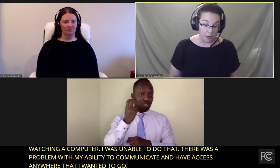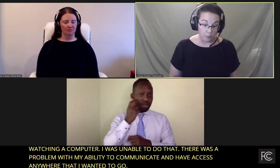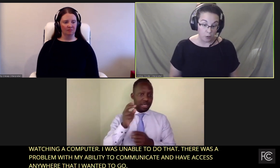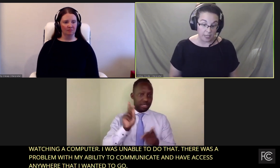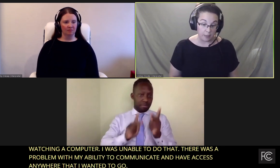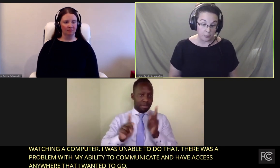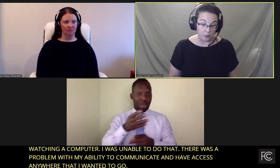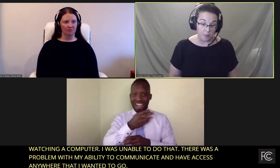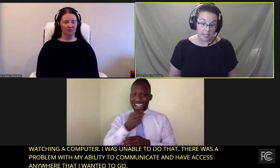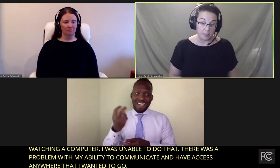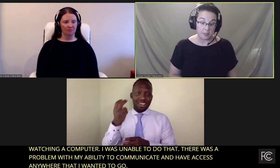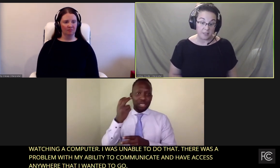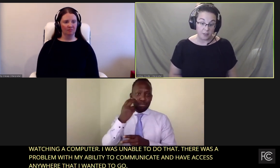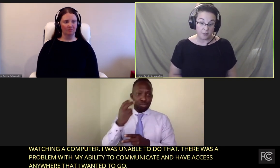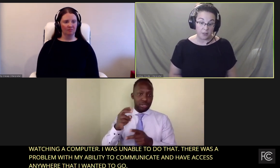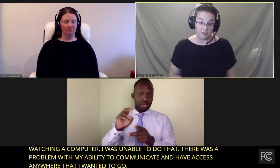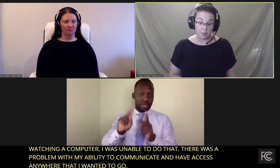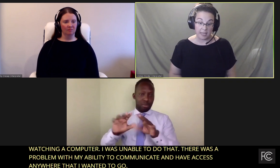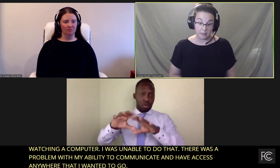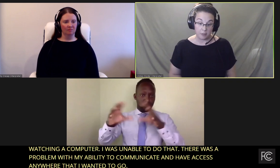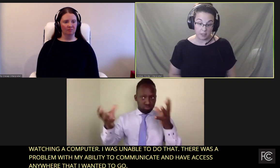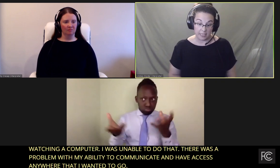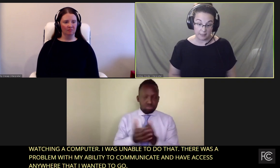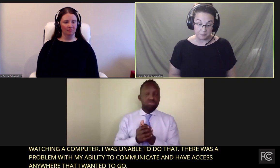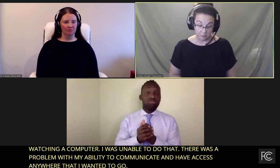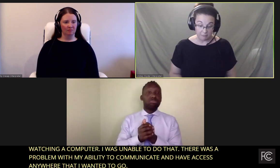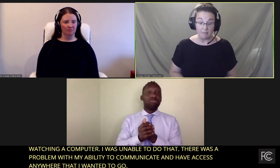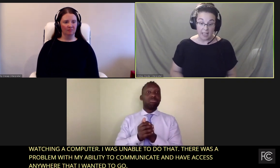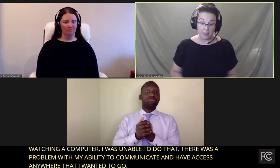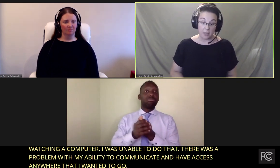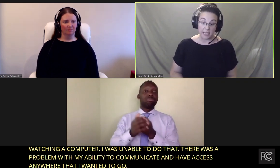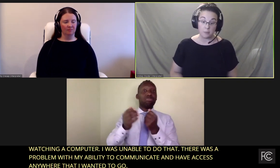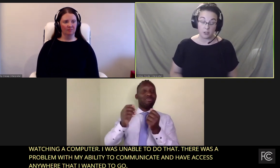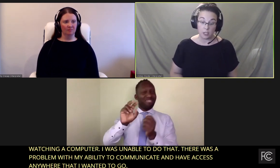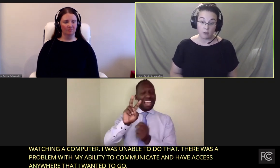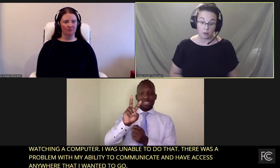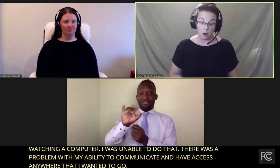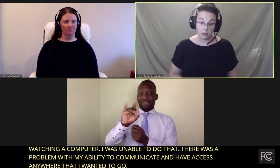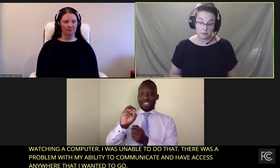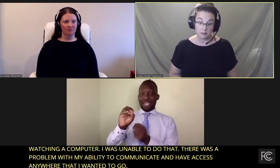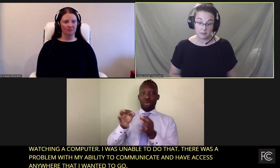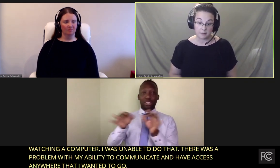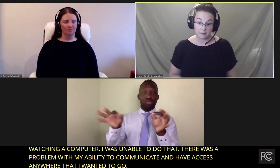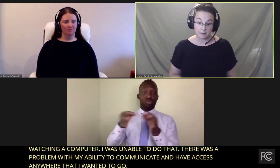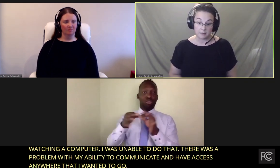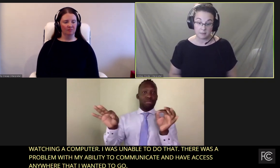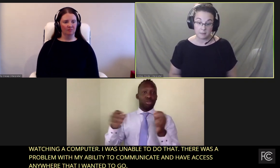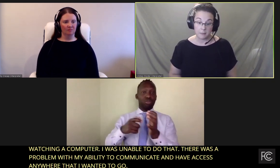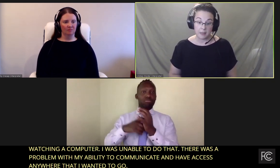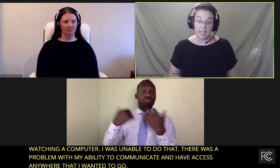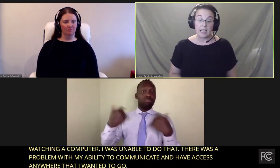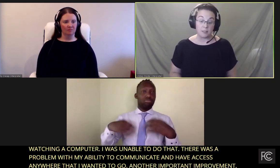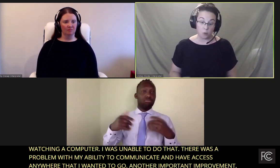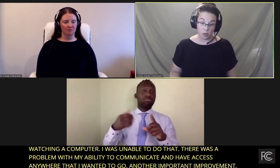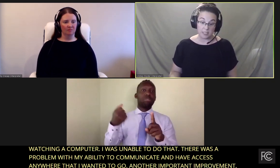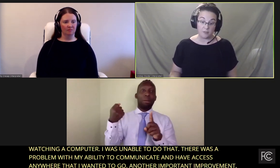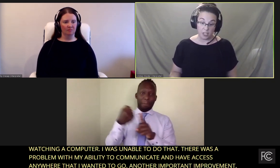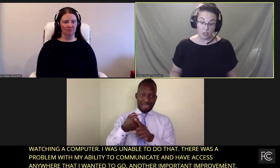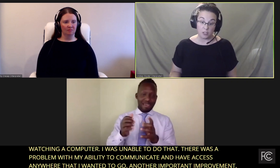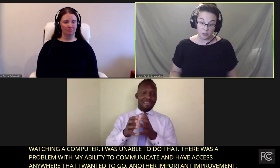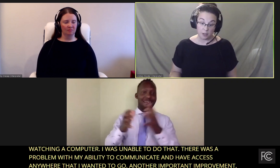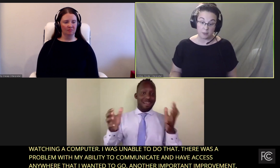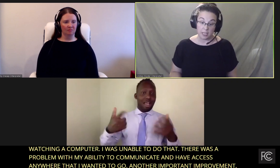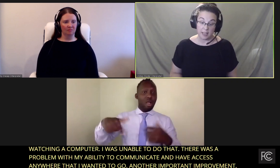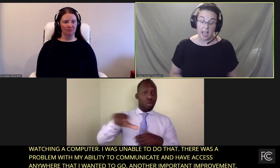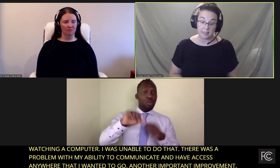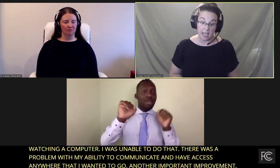Another important improvement specifically for the deaf-blind community and the blind community overall is, of course, the